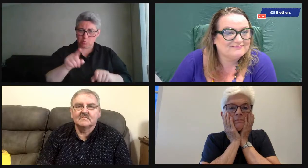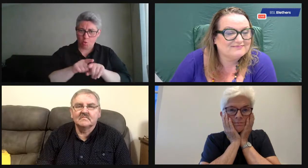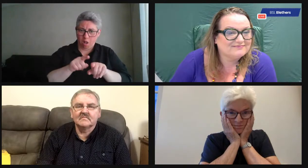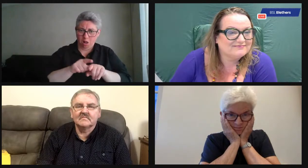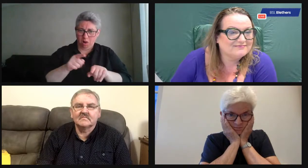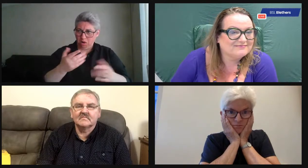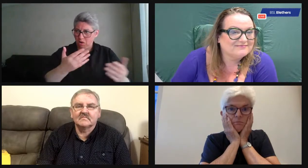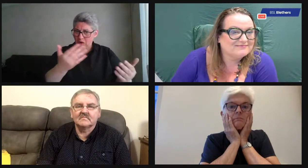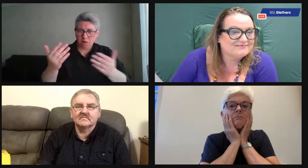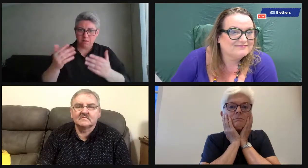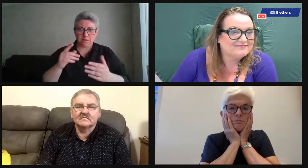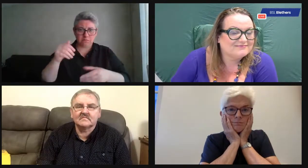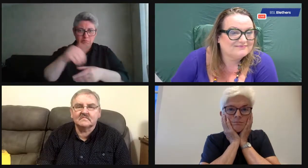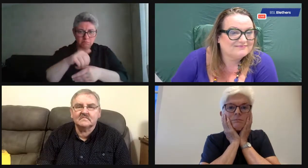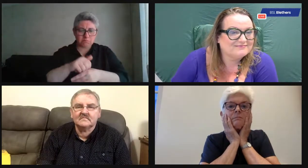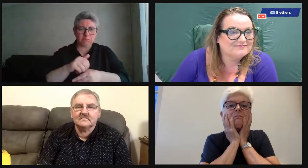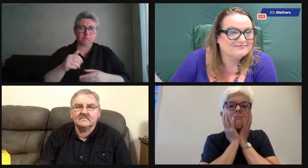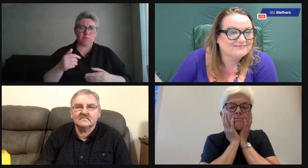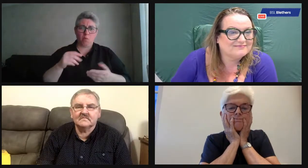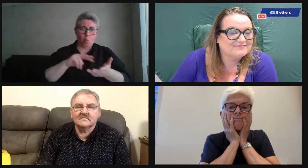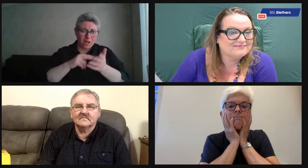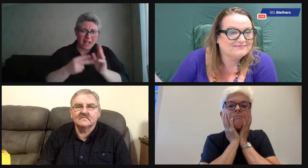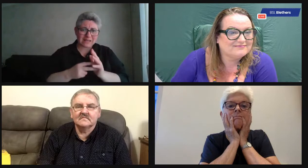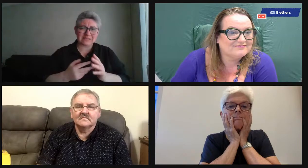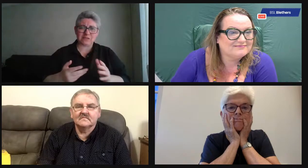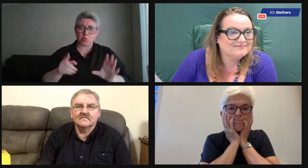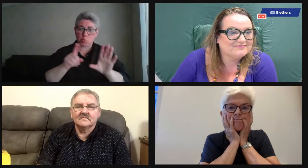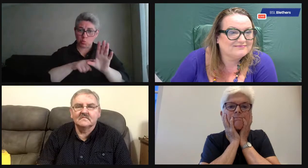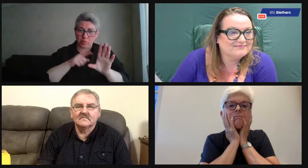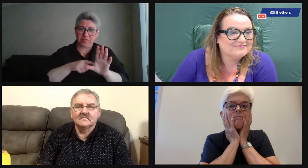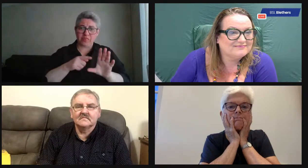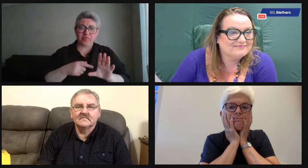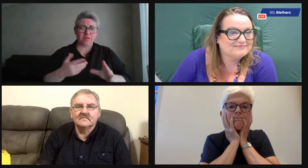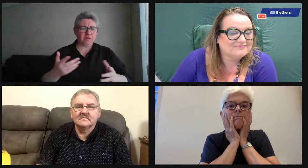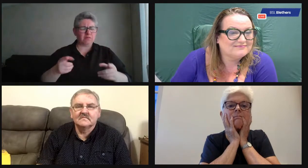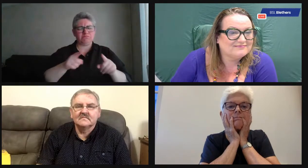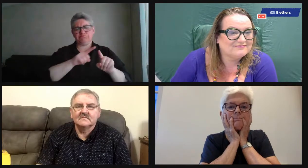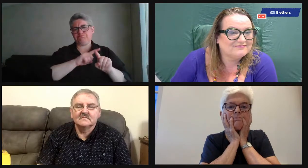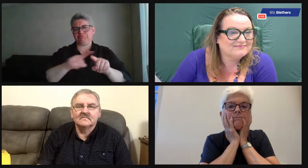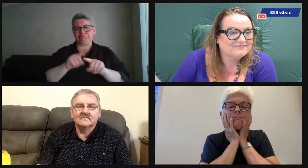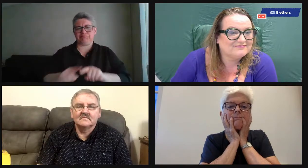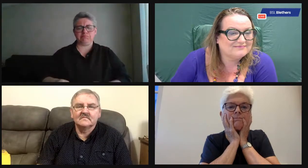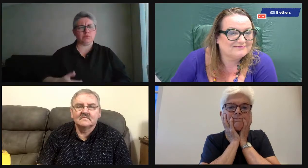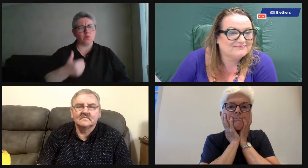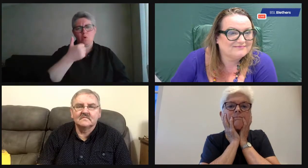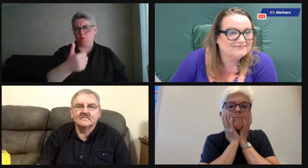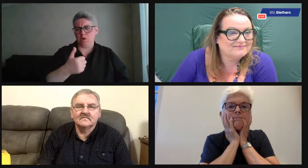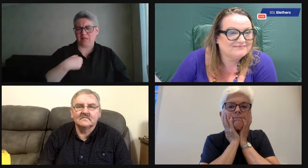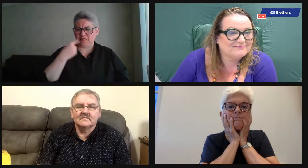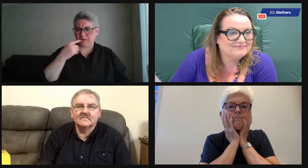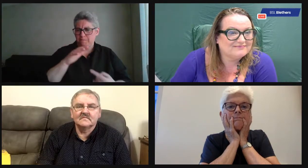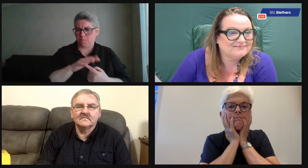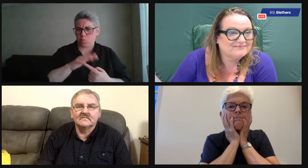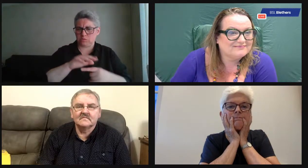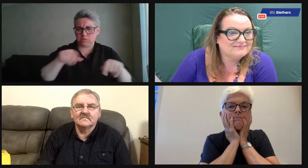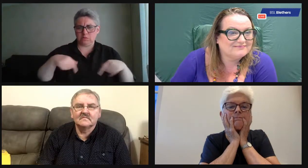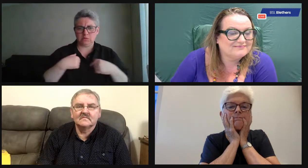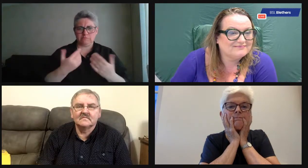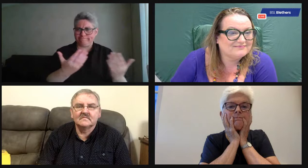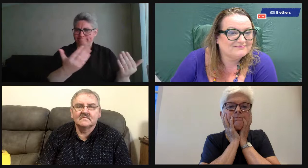Yeah, we were just thinking about bowling as well. You know, getting people to get involved in those kinds of organizations. There are all kinds of opportunities for young